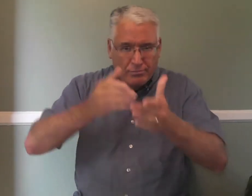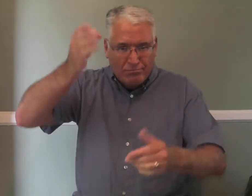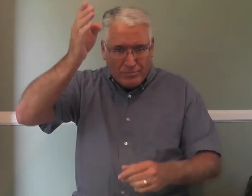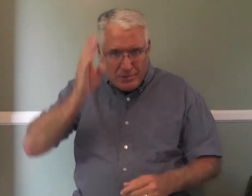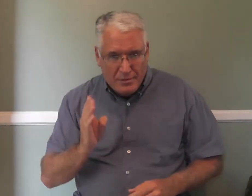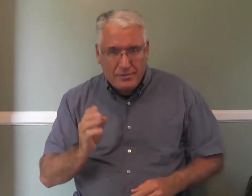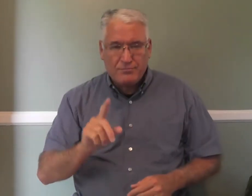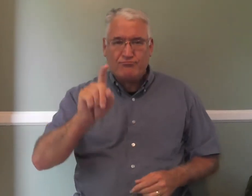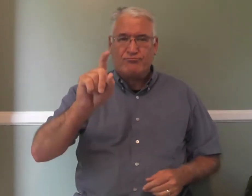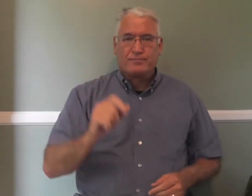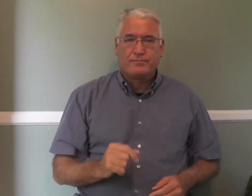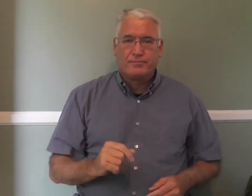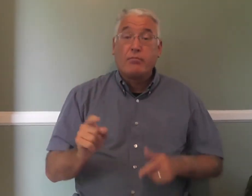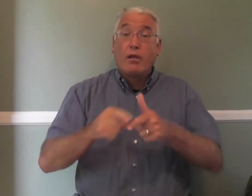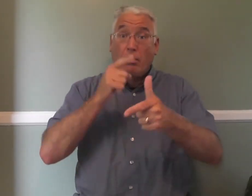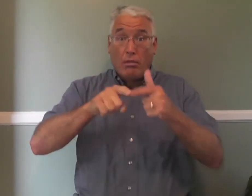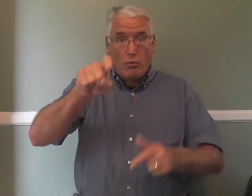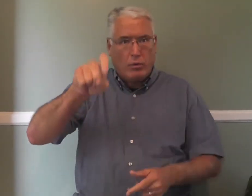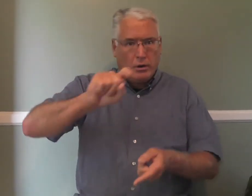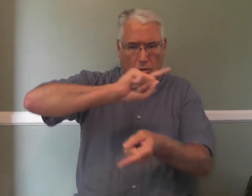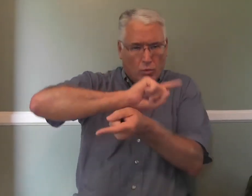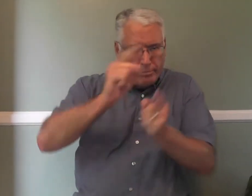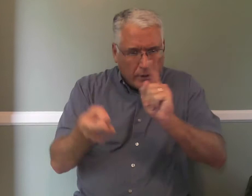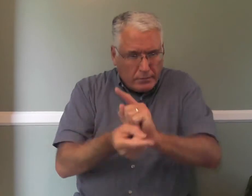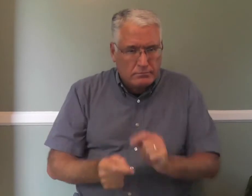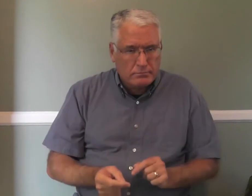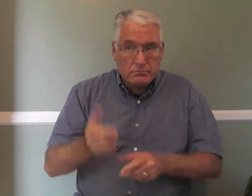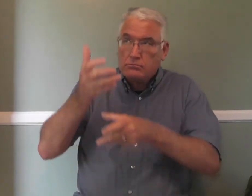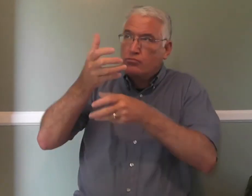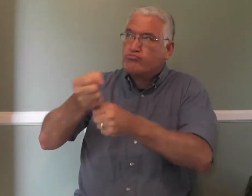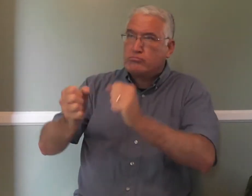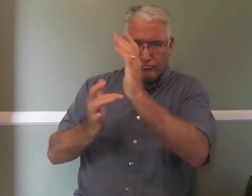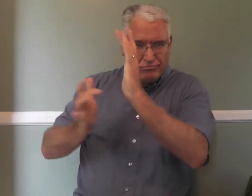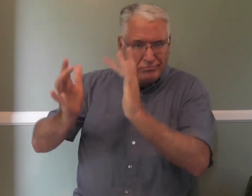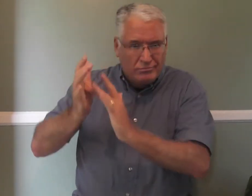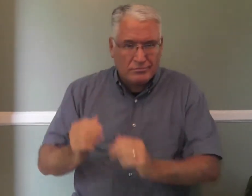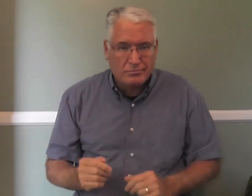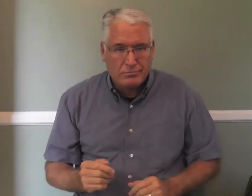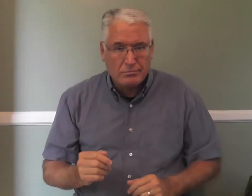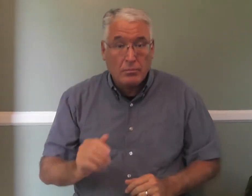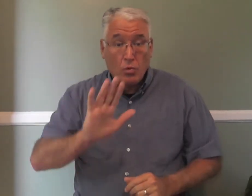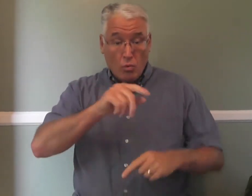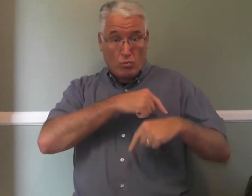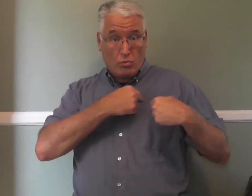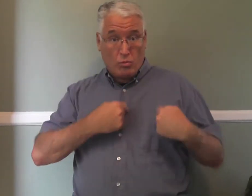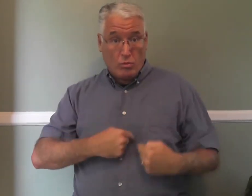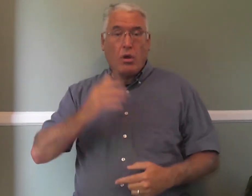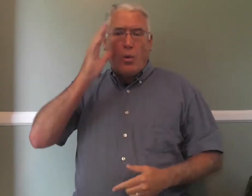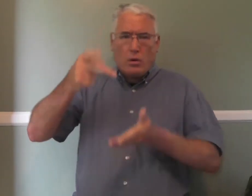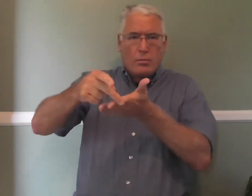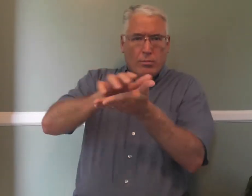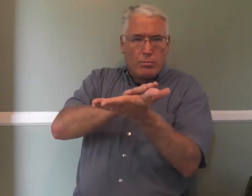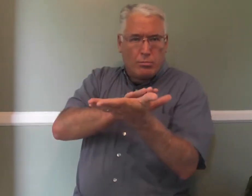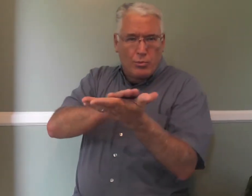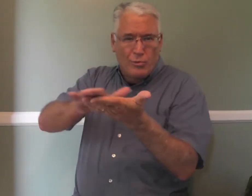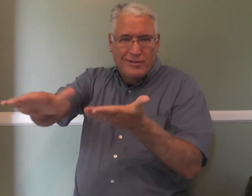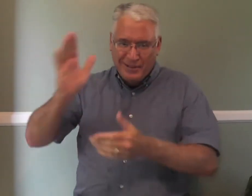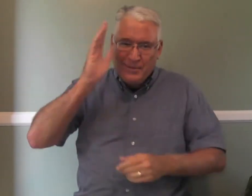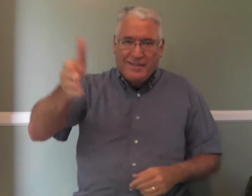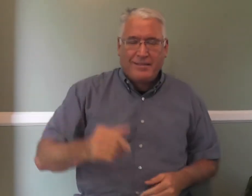Wrong like you've sinned against God? Then repent. Trust in Jesus. Your heart will